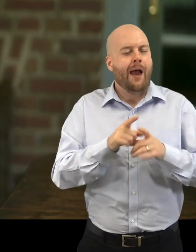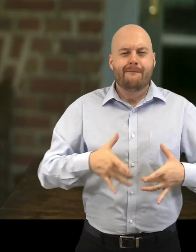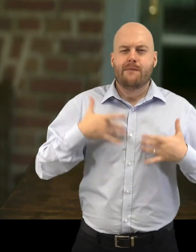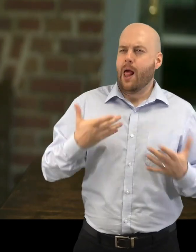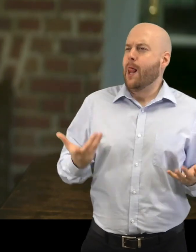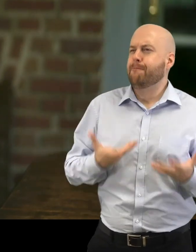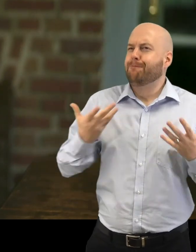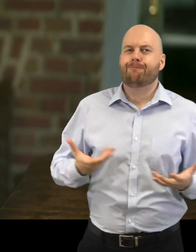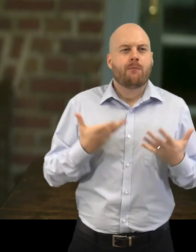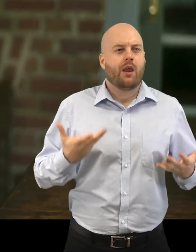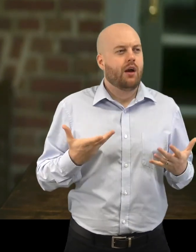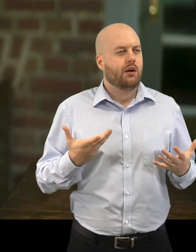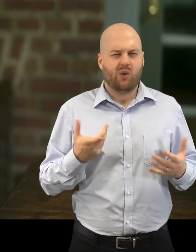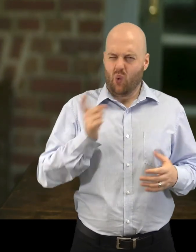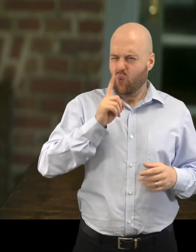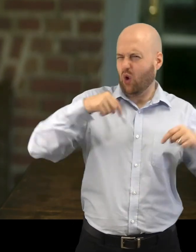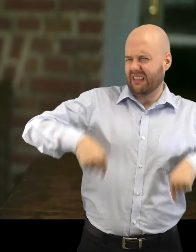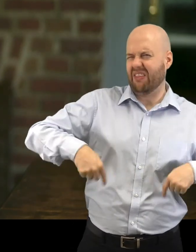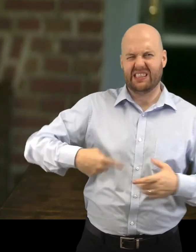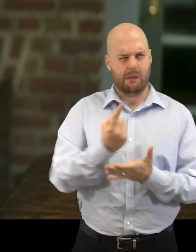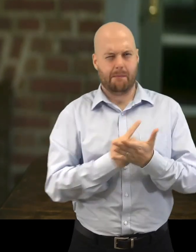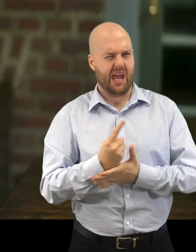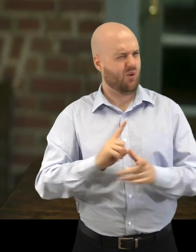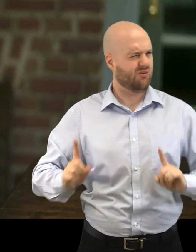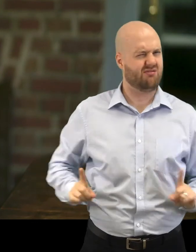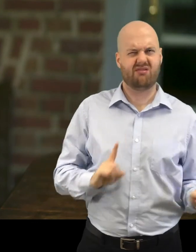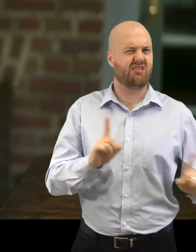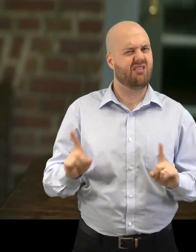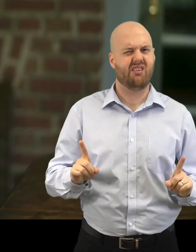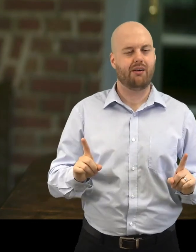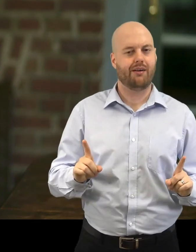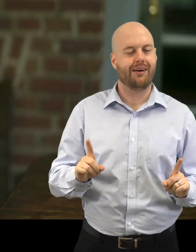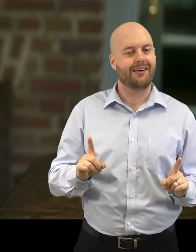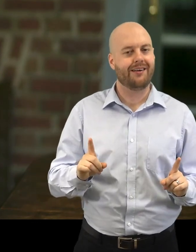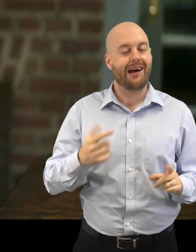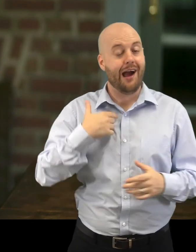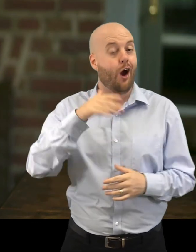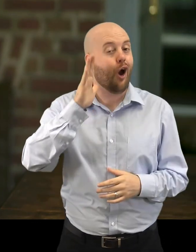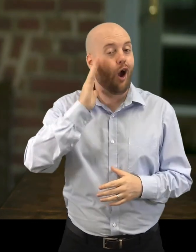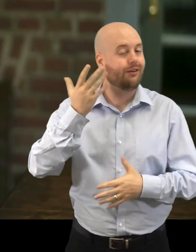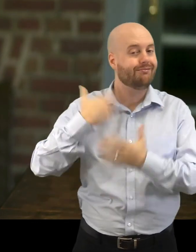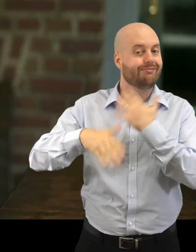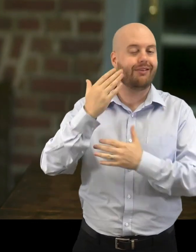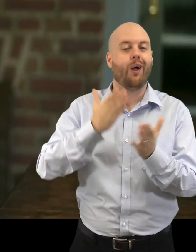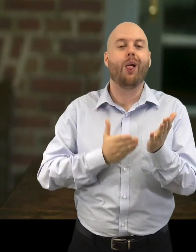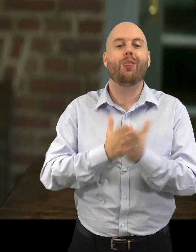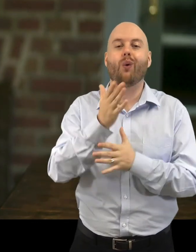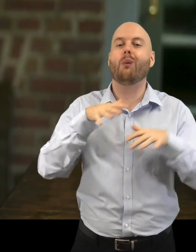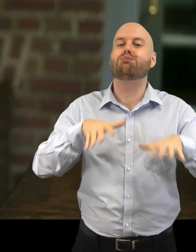all about anyway? I don't know if this is an apocryphal tale, but I heard somewhere that during the Blitz,